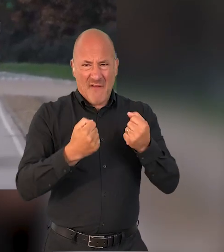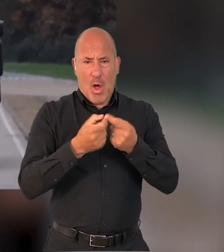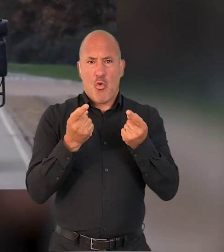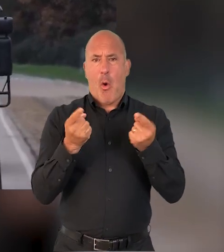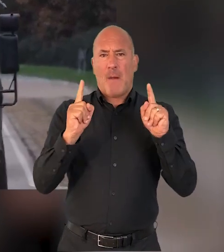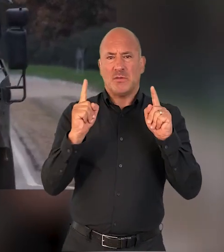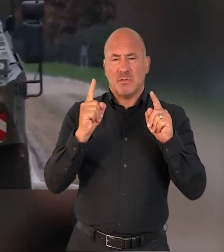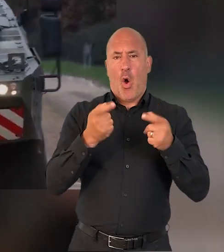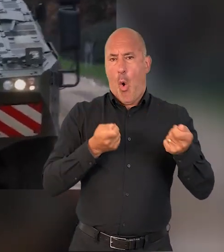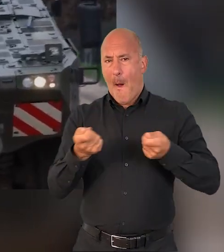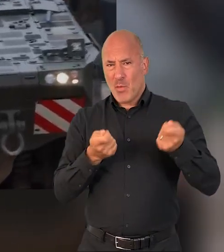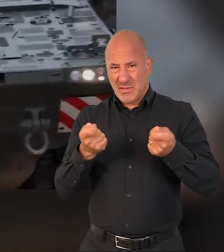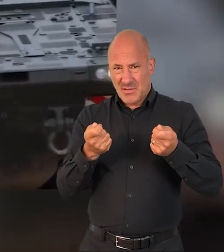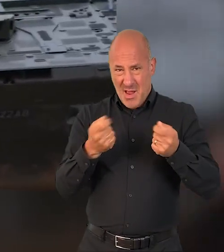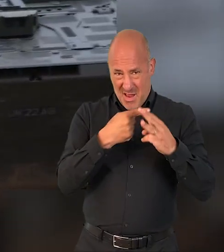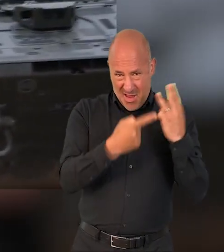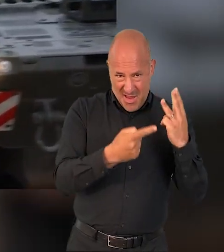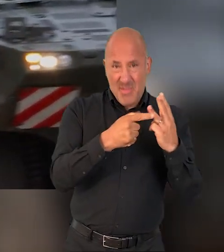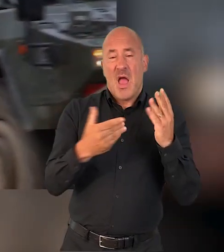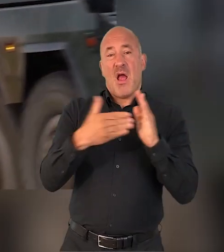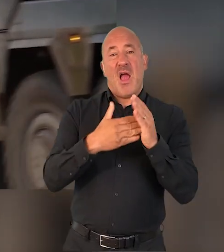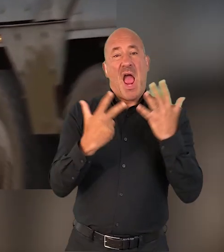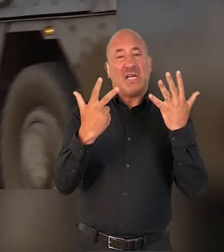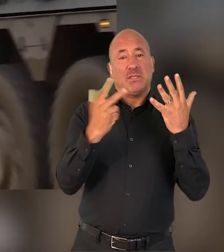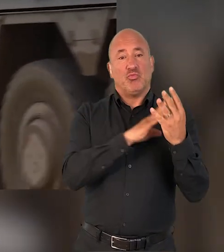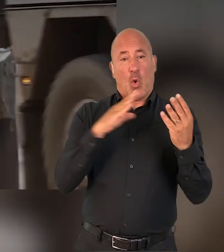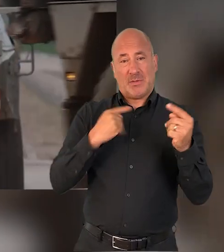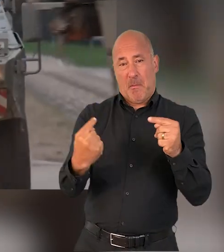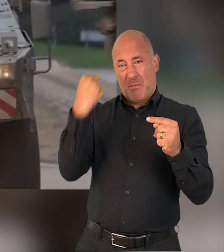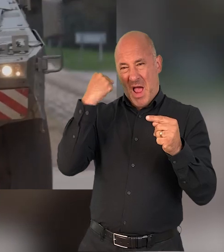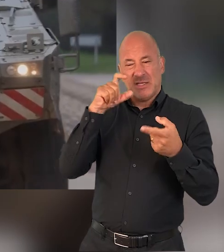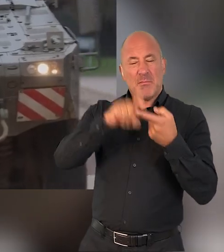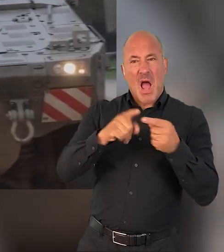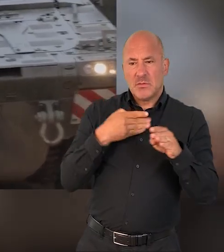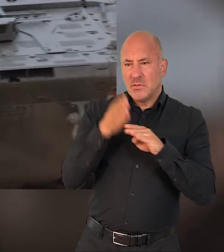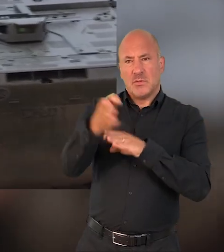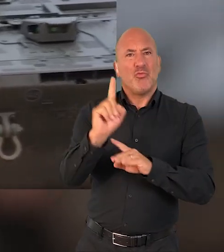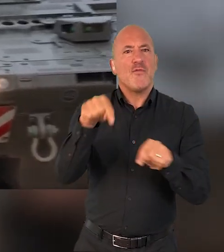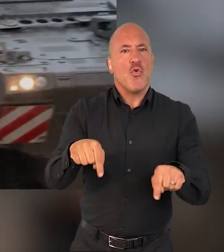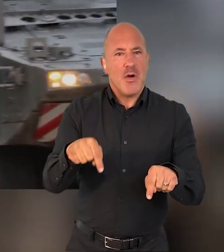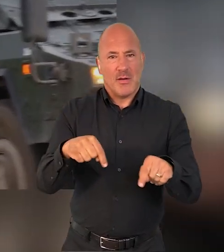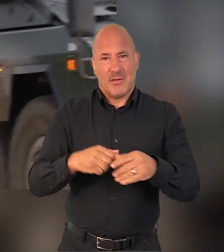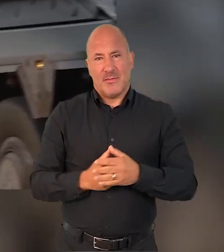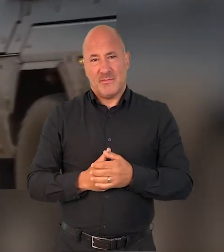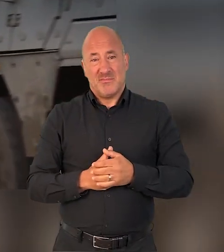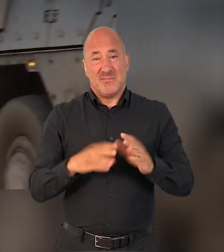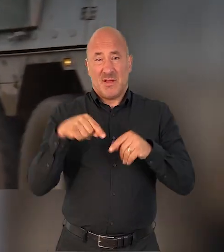always have a driver, a commander, an operator, and then up to eight soldiers in the back, depending on its mission role.